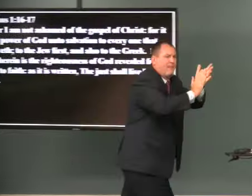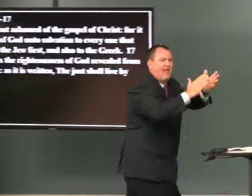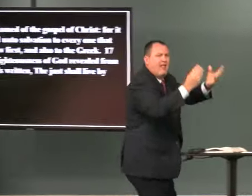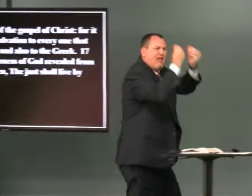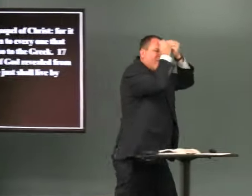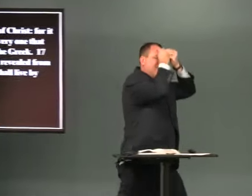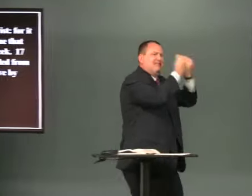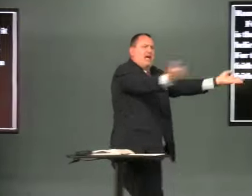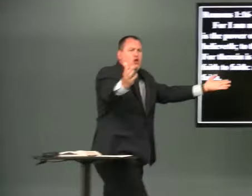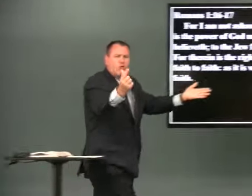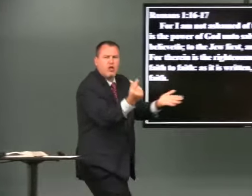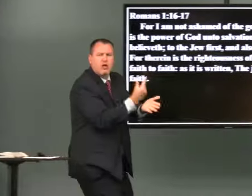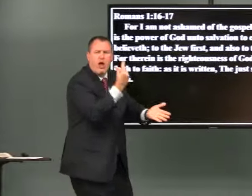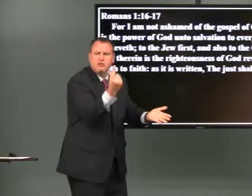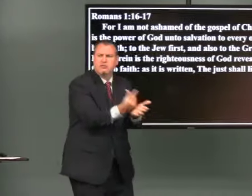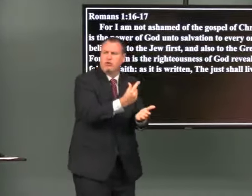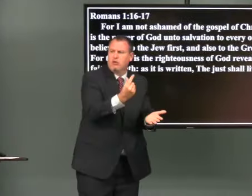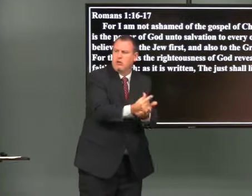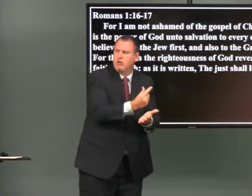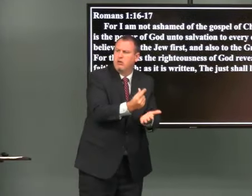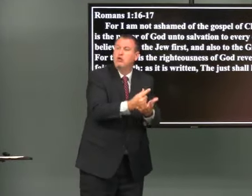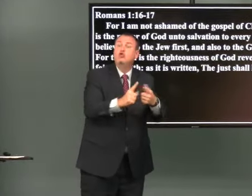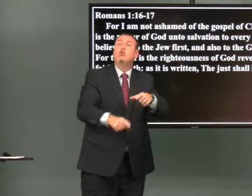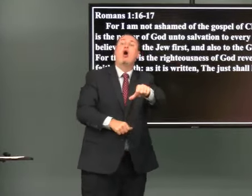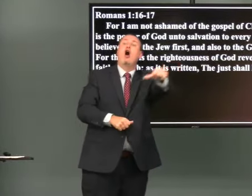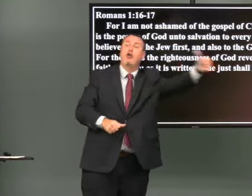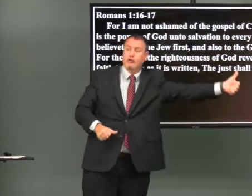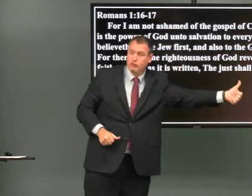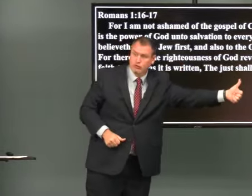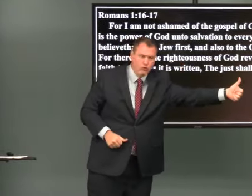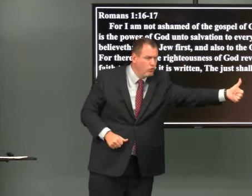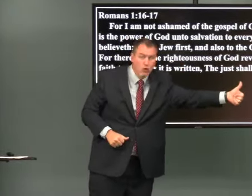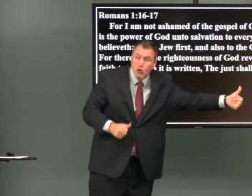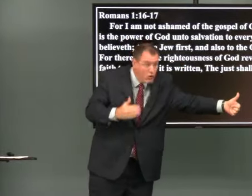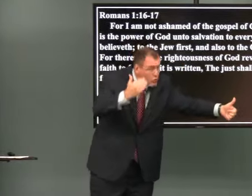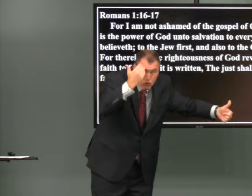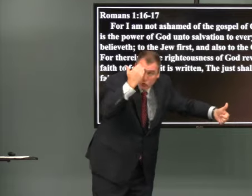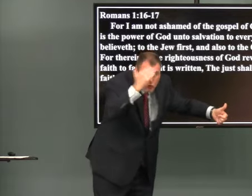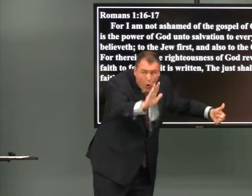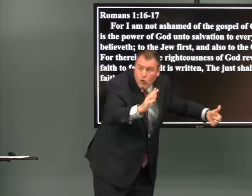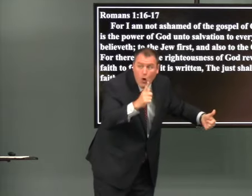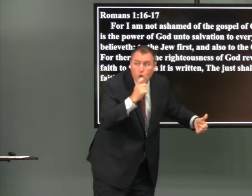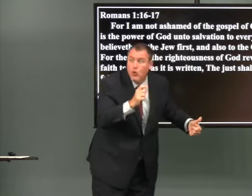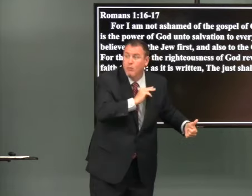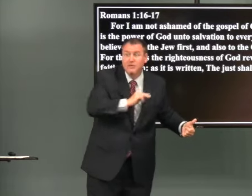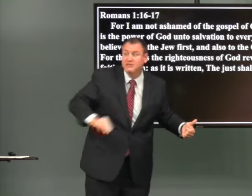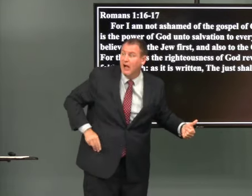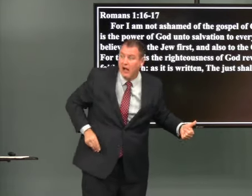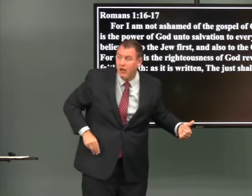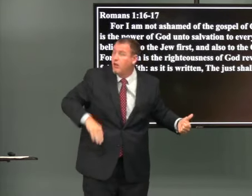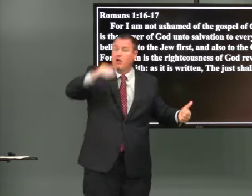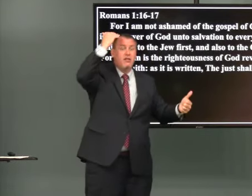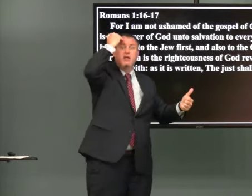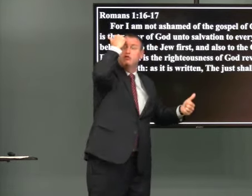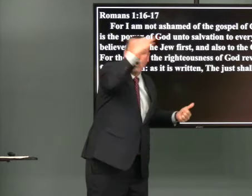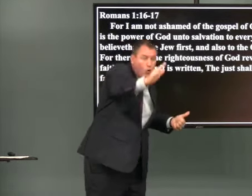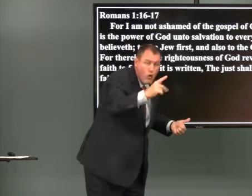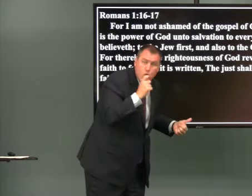and Paul says all right now let me tell you the gospel to others who don't know who the